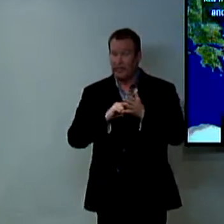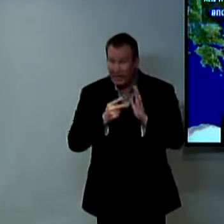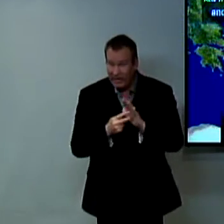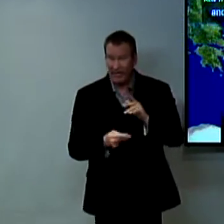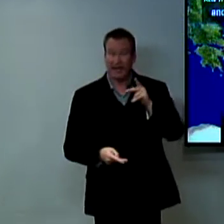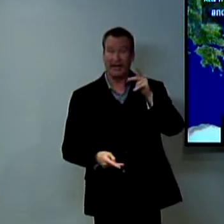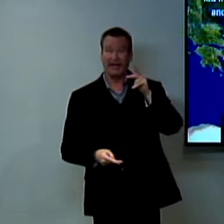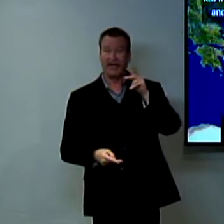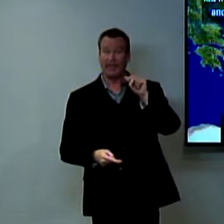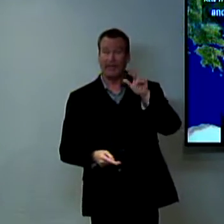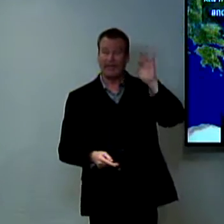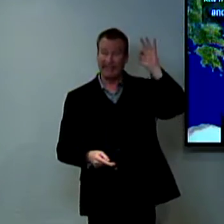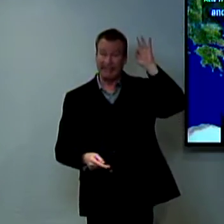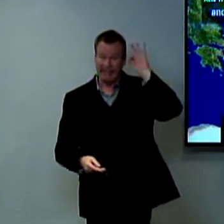one who's called Jesus